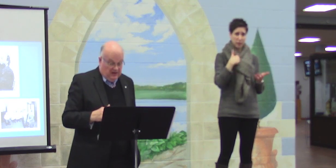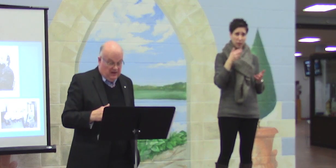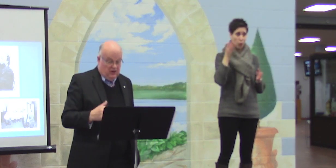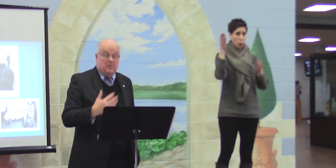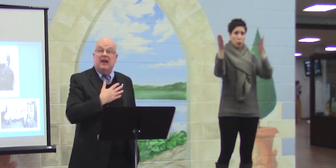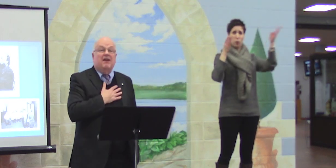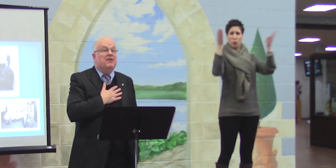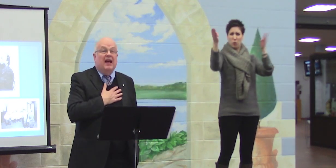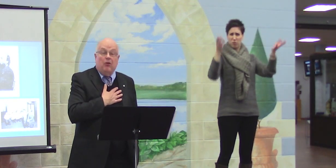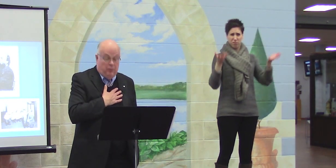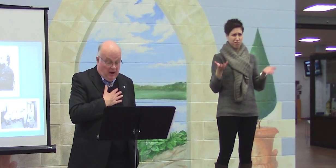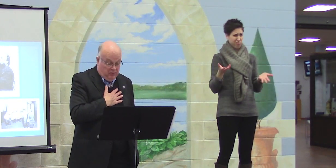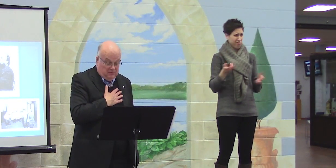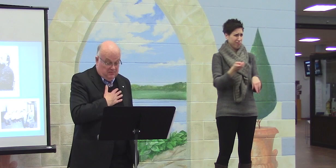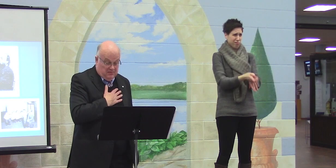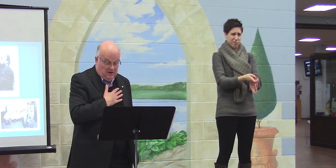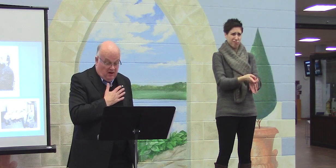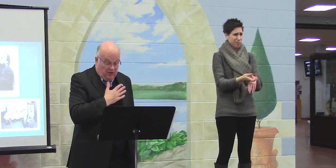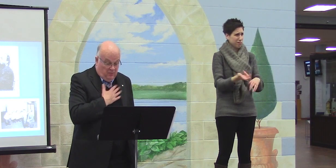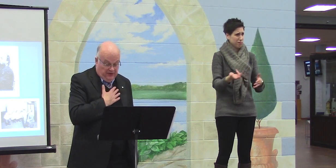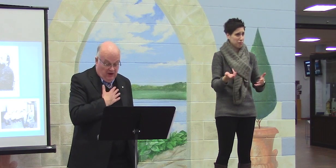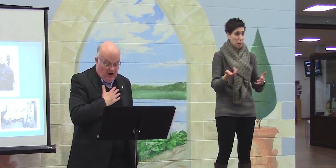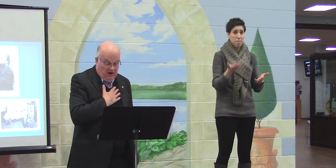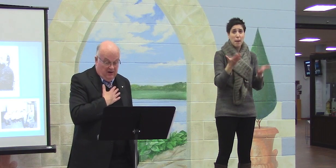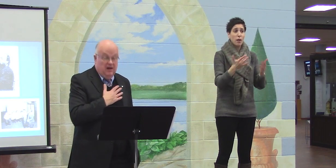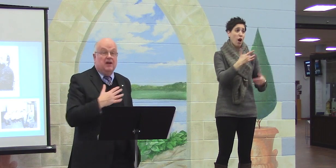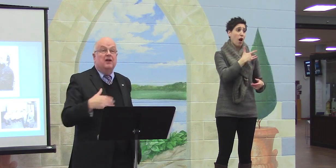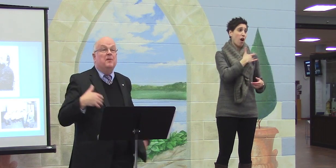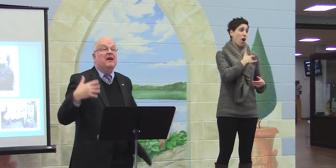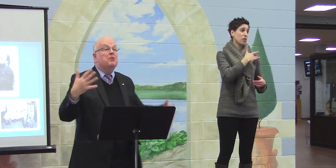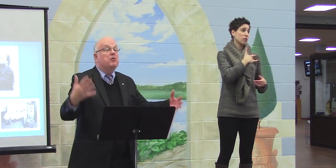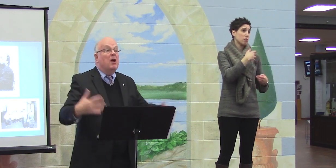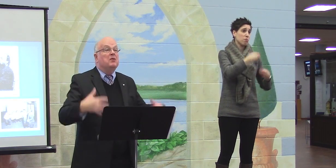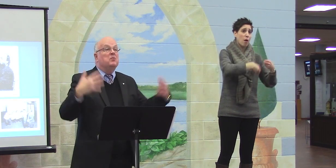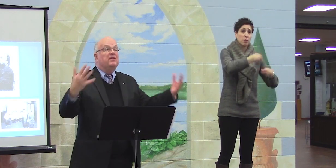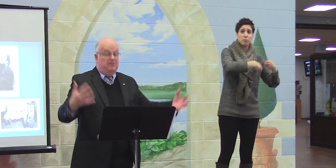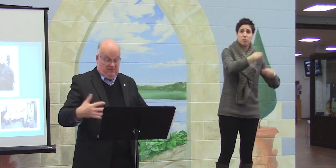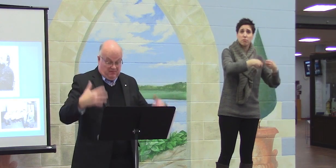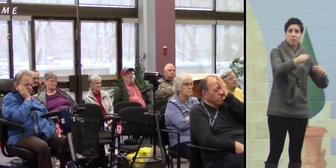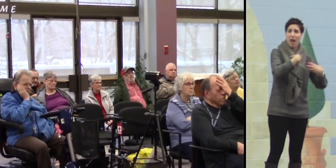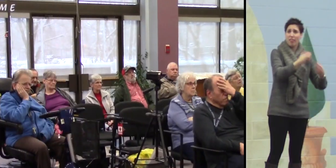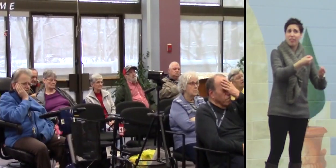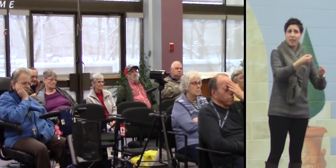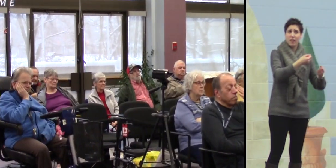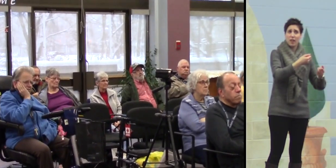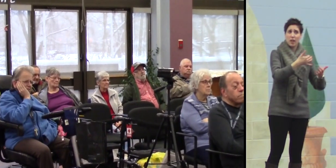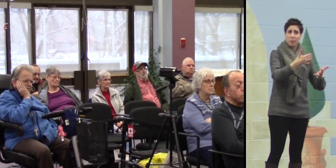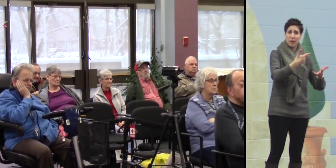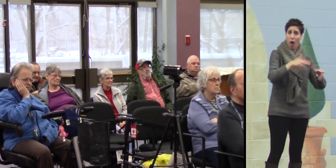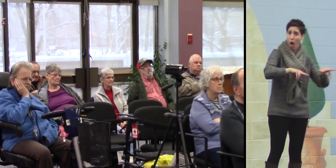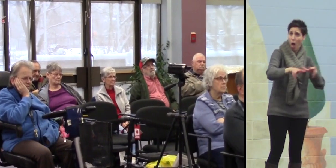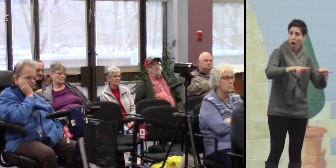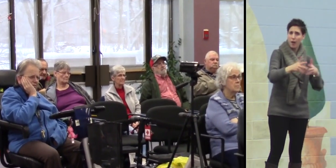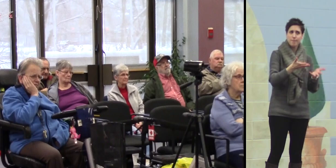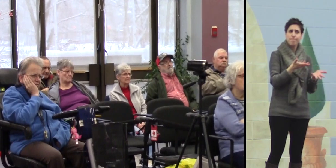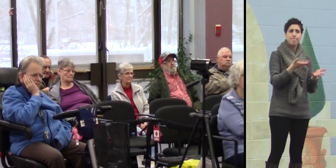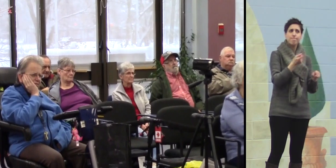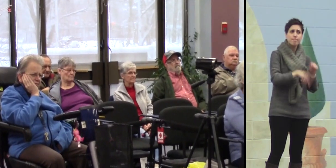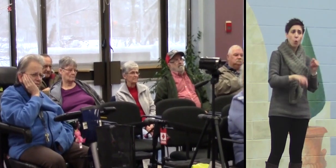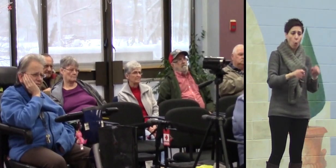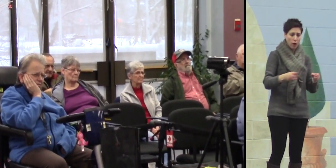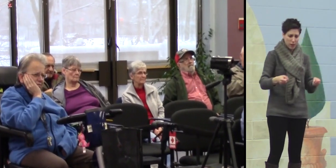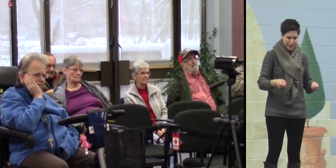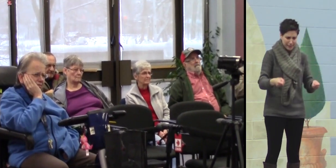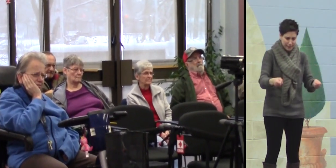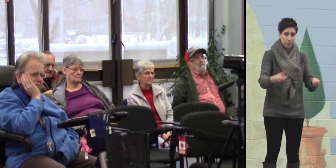You may have a health problem, a problem with your heart. You may have a problem with mobility, getting around. You may have a